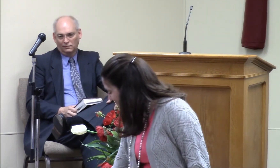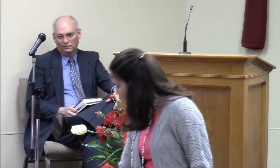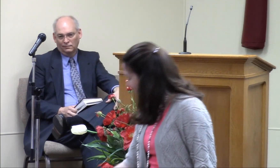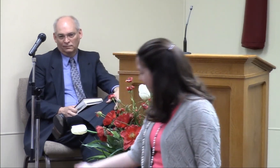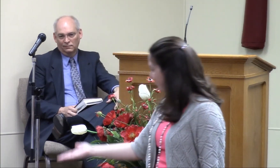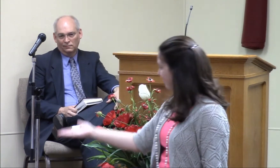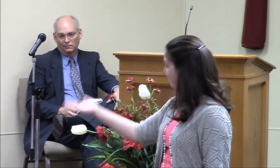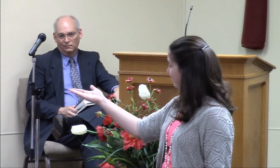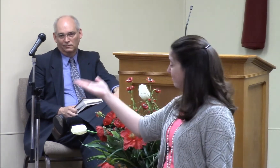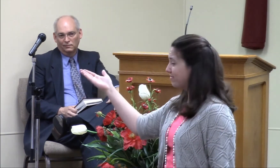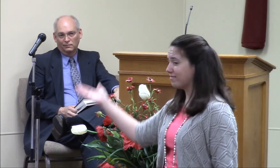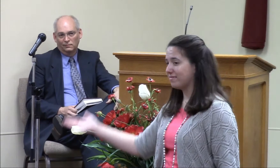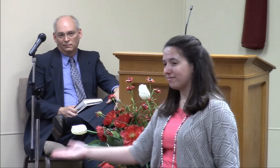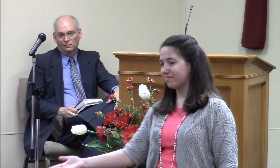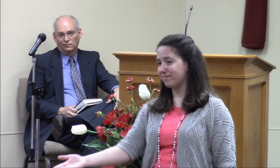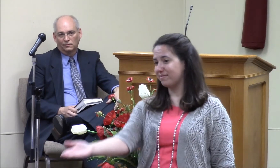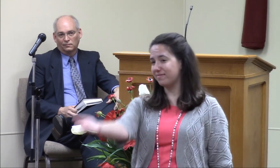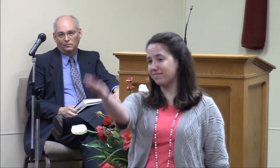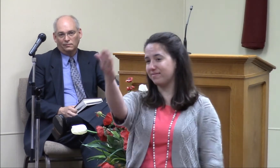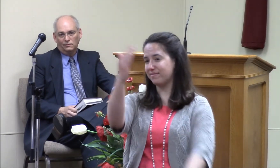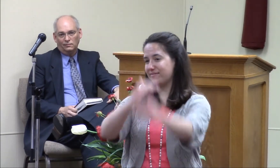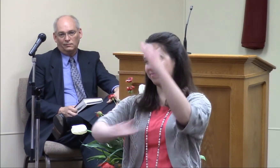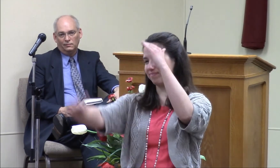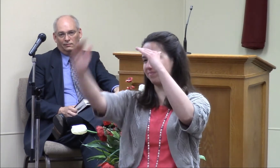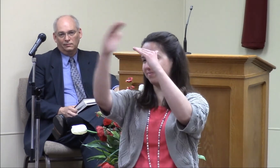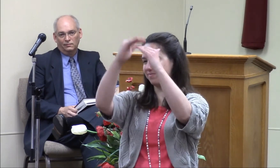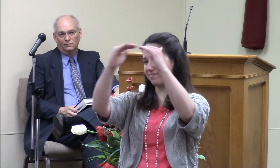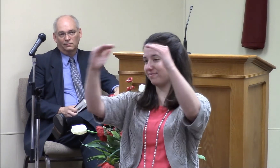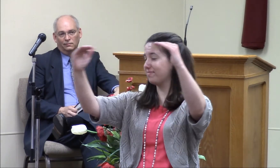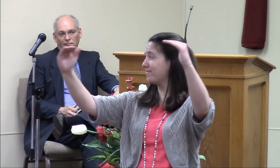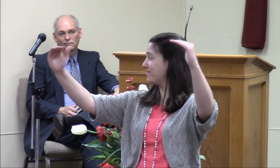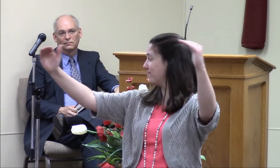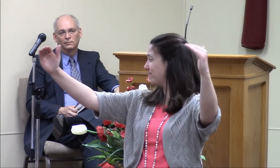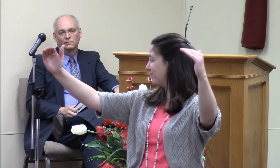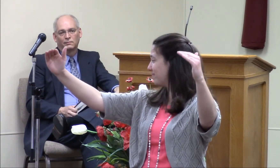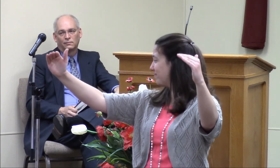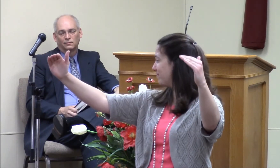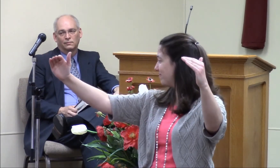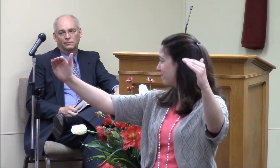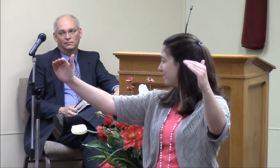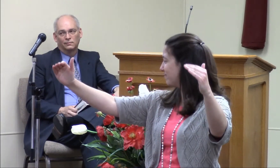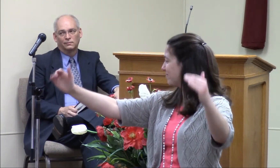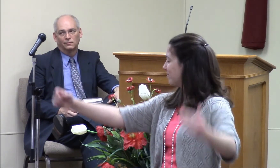Father welcome him I